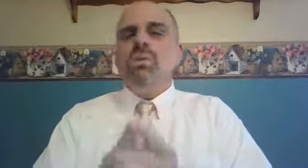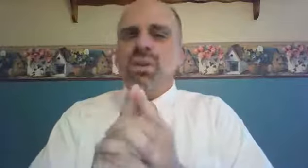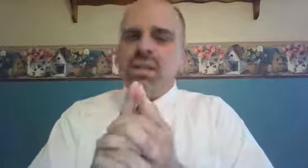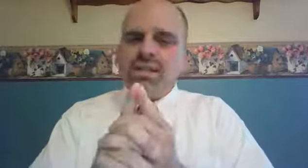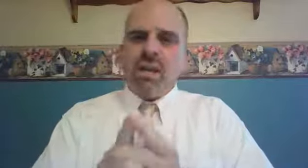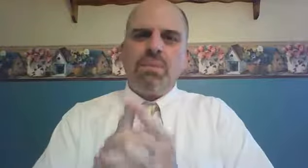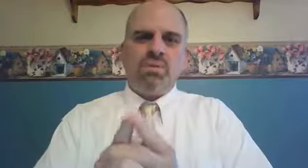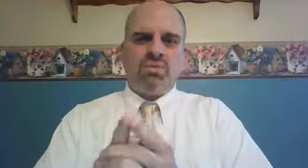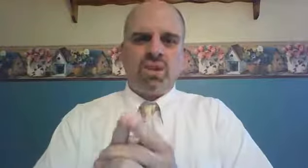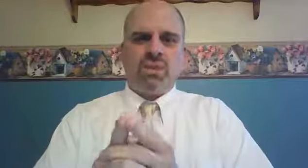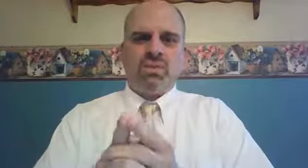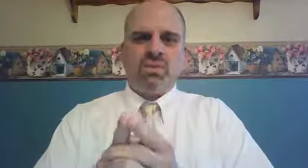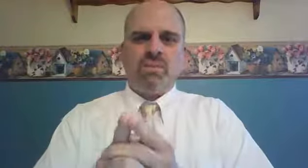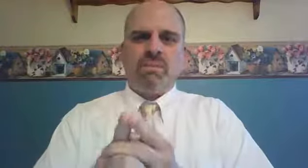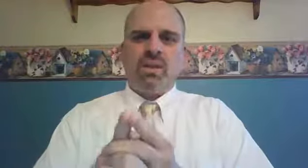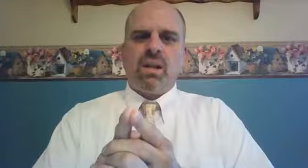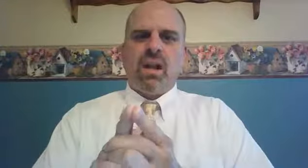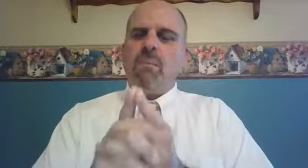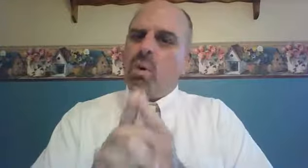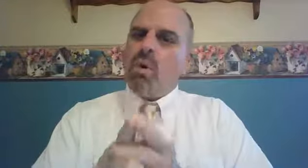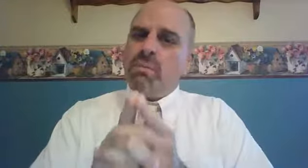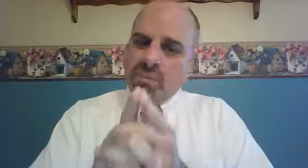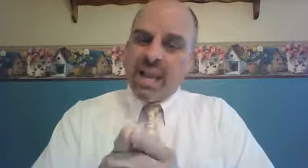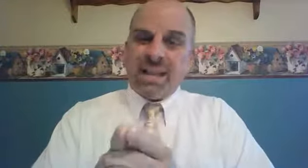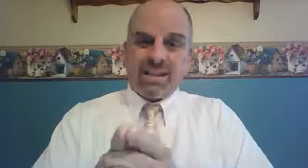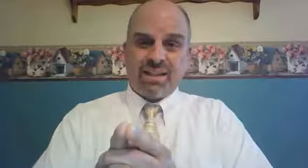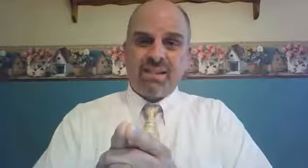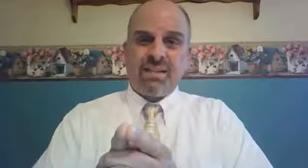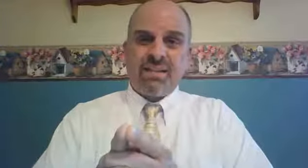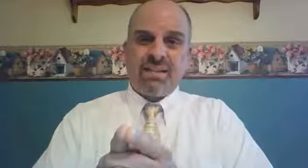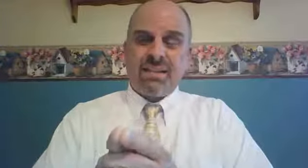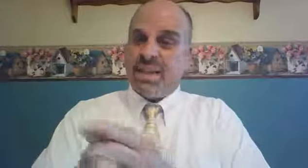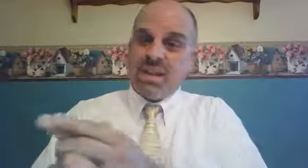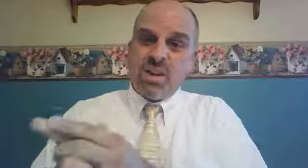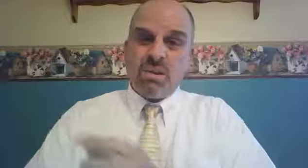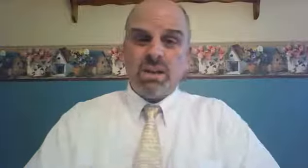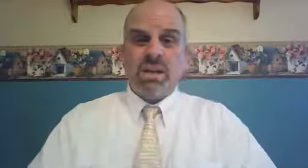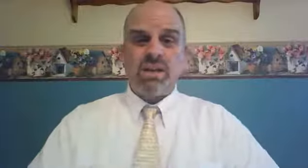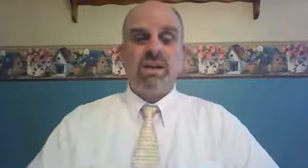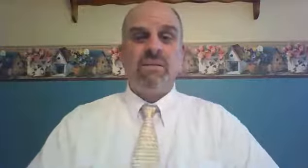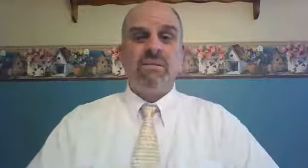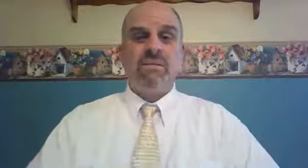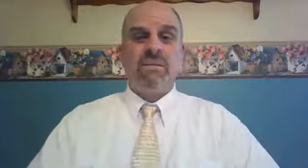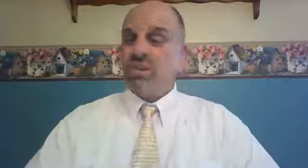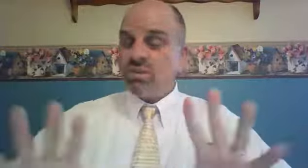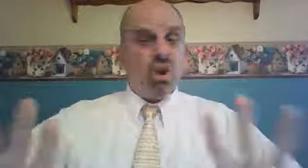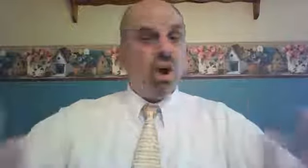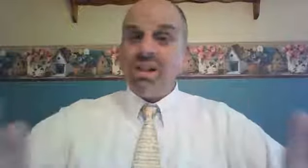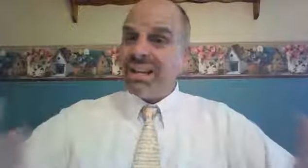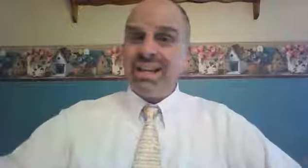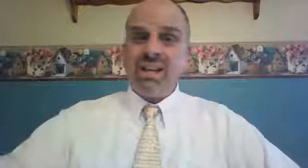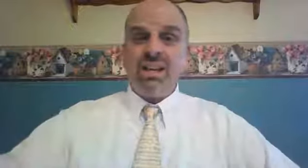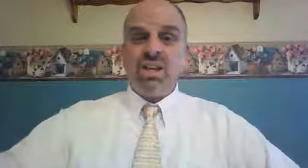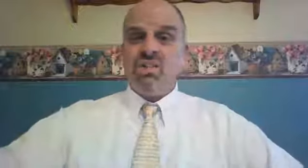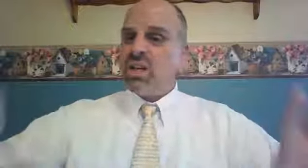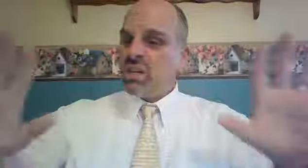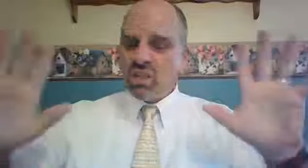Ruth demonstrates more faith than Naomi did. She's all in. She is